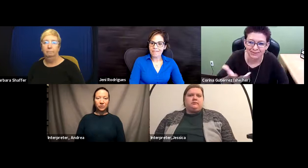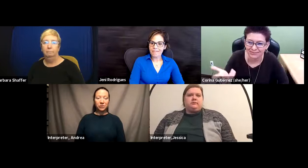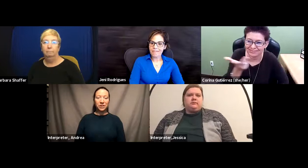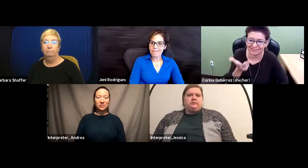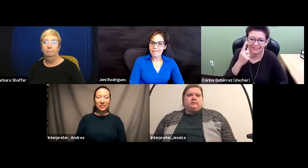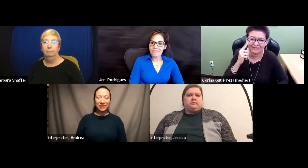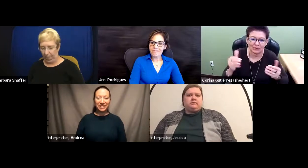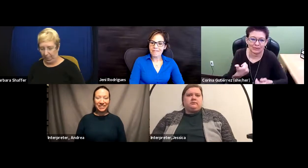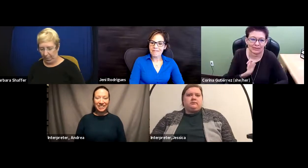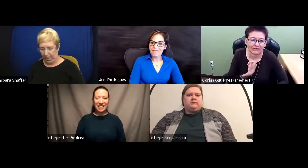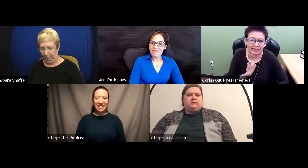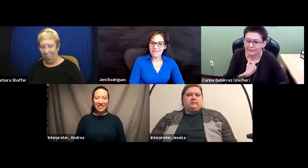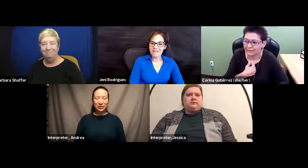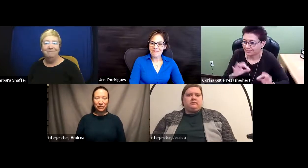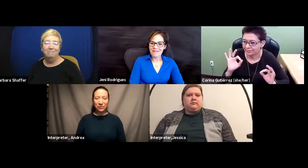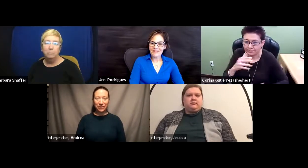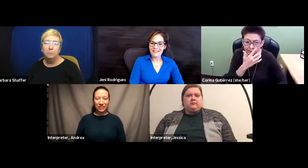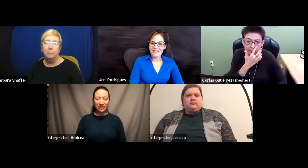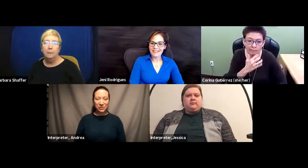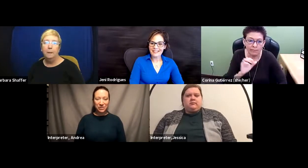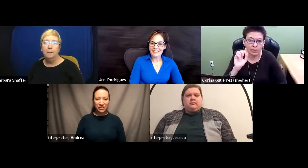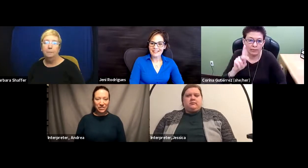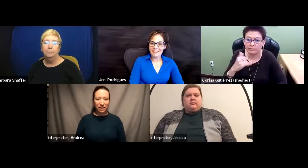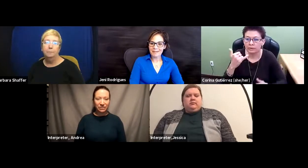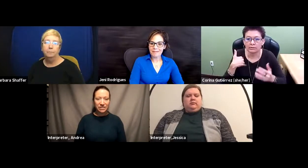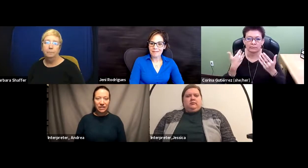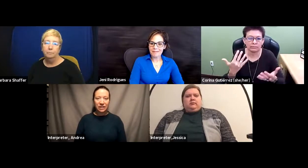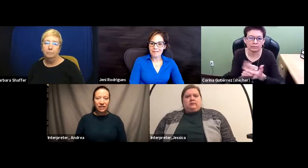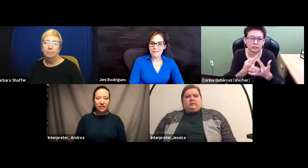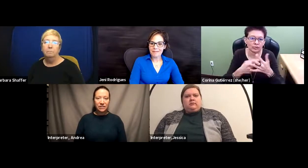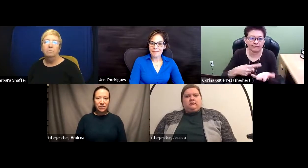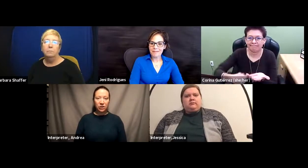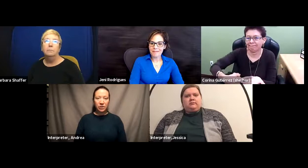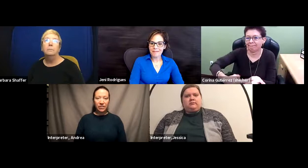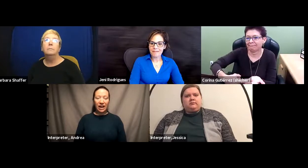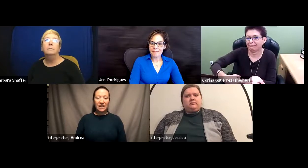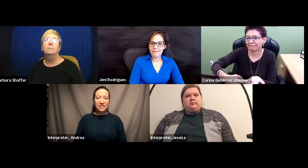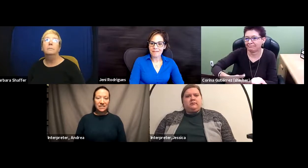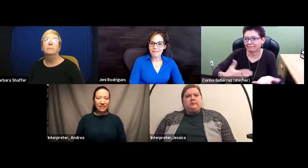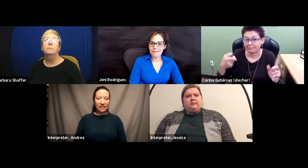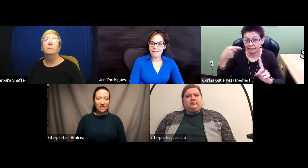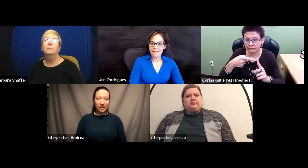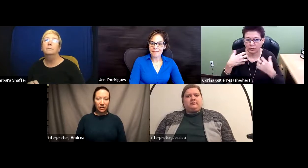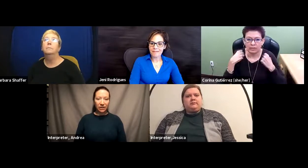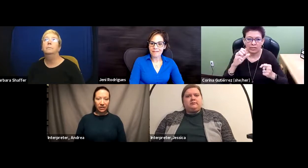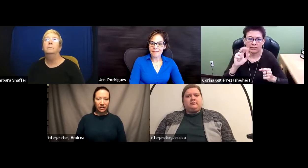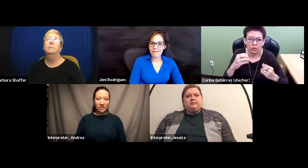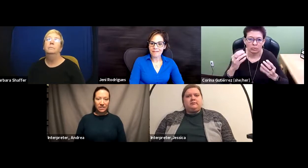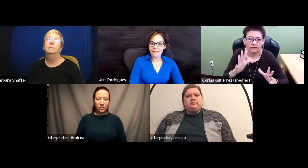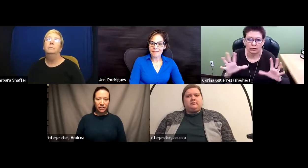Wonderful. Thank you for all introducing yourselves. So with that, let's get going on our discussion.